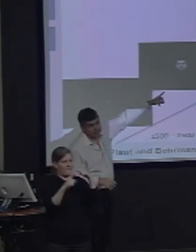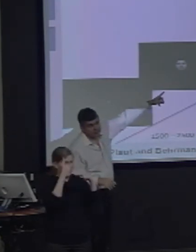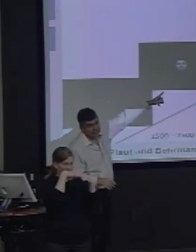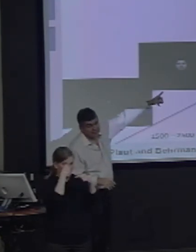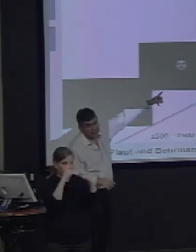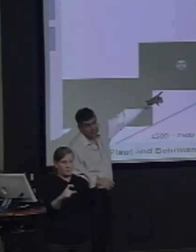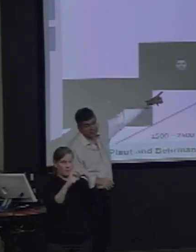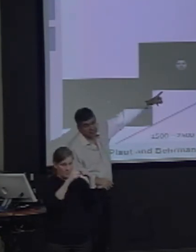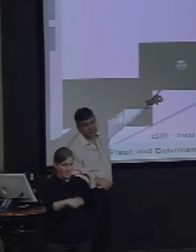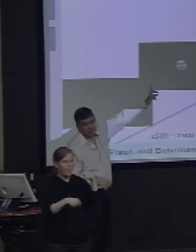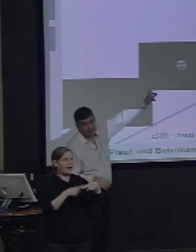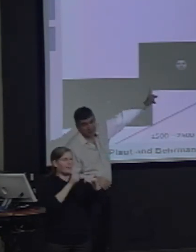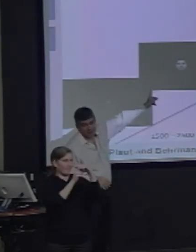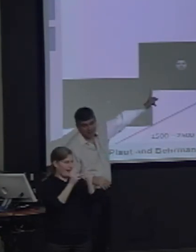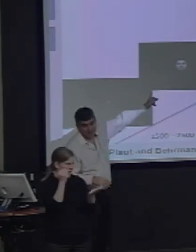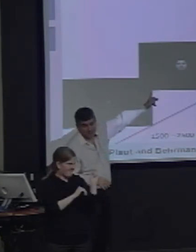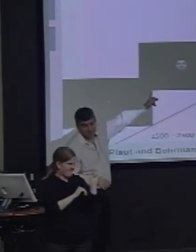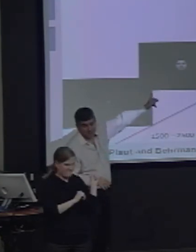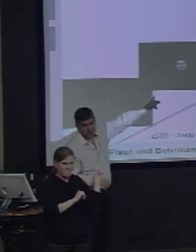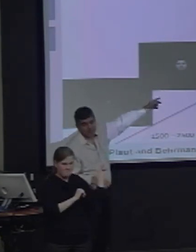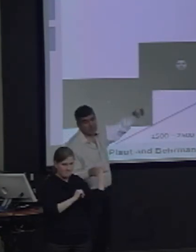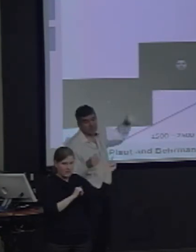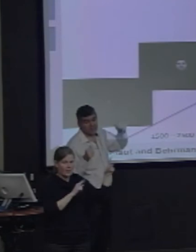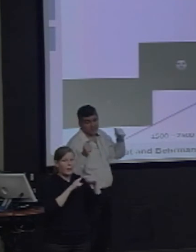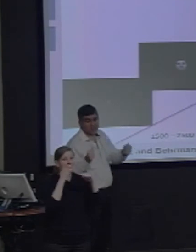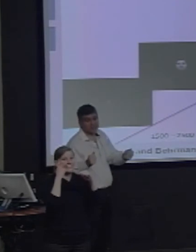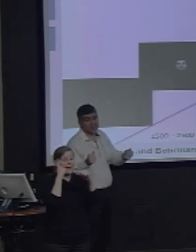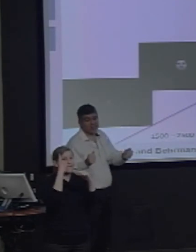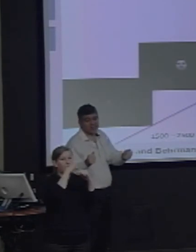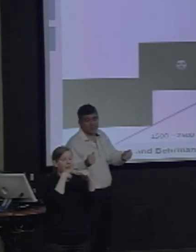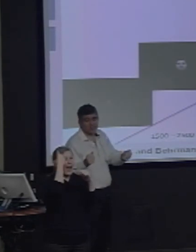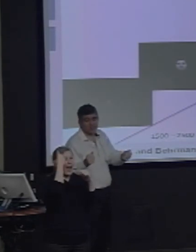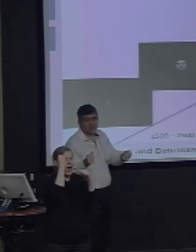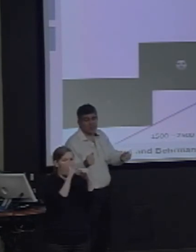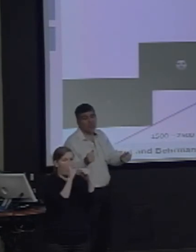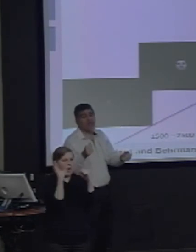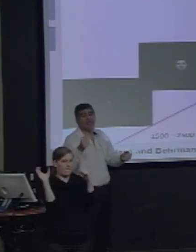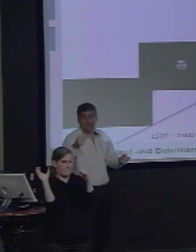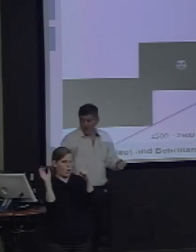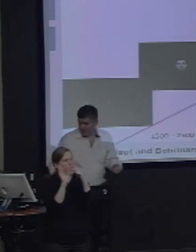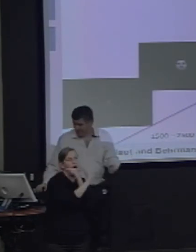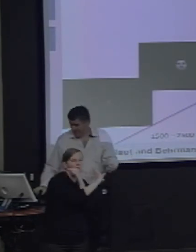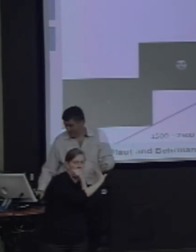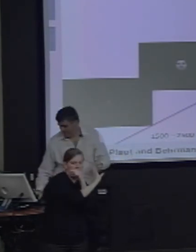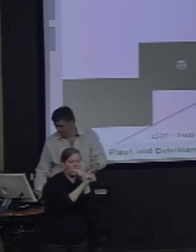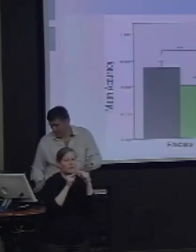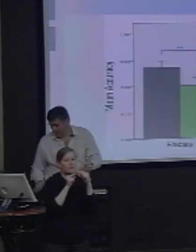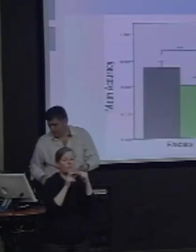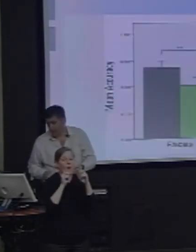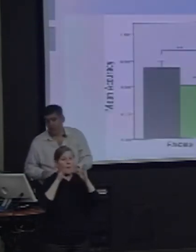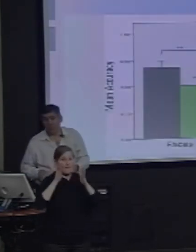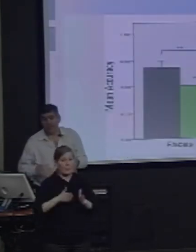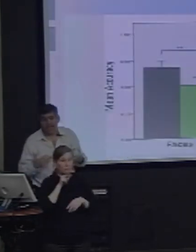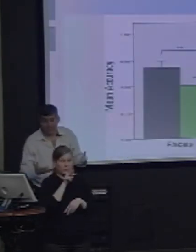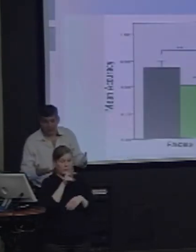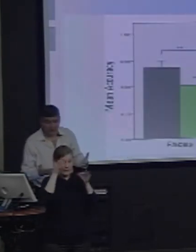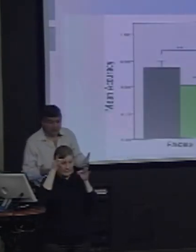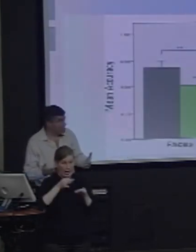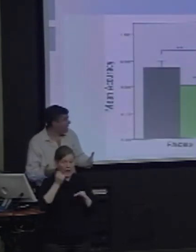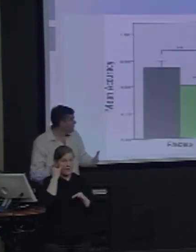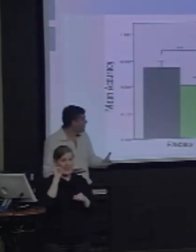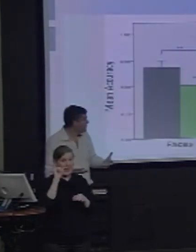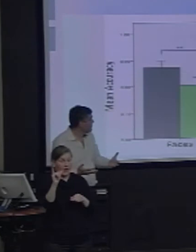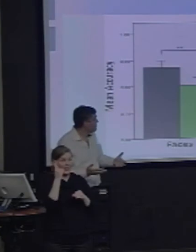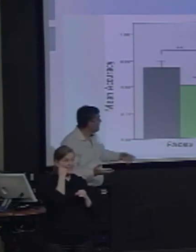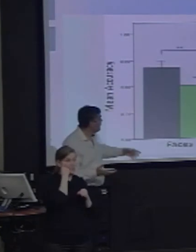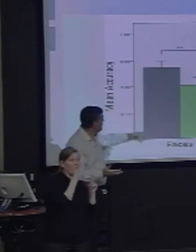that's either in the left or the right hemisphere. Again, subjects are saying same different, and again, if you look in adult